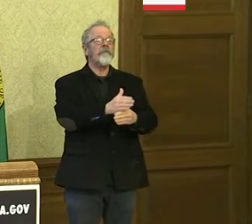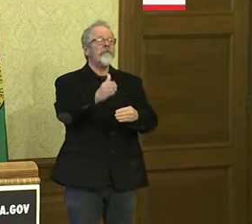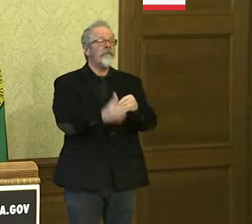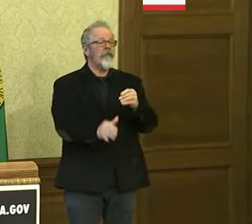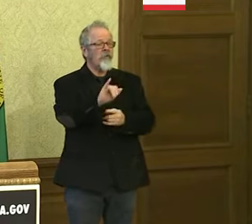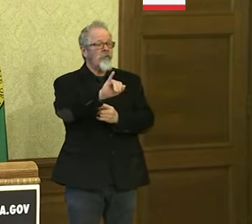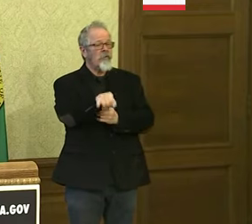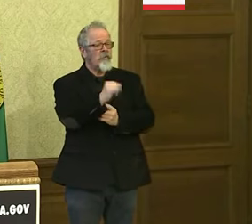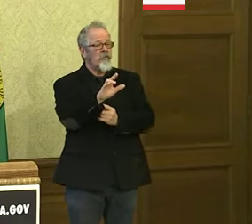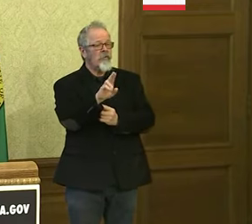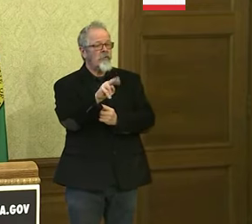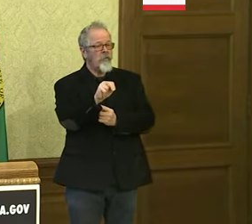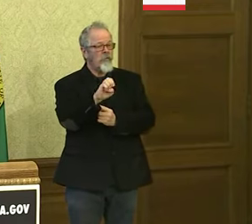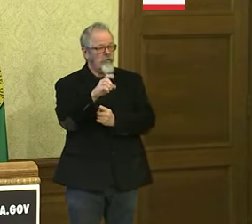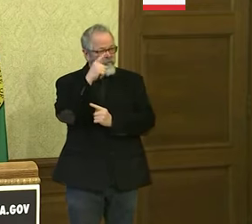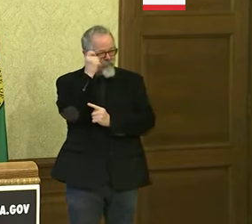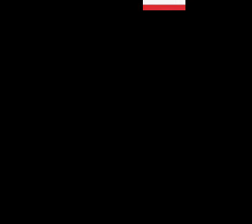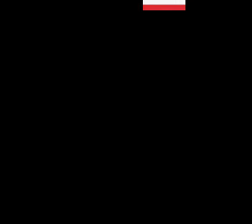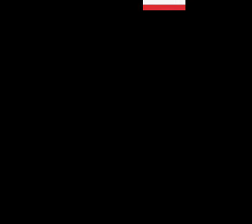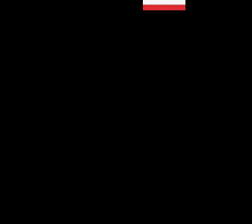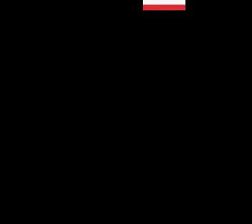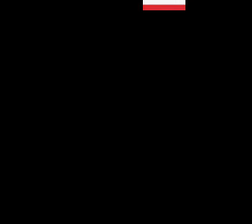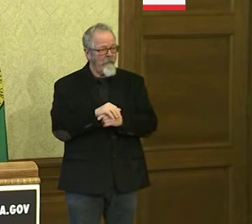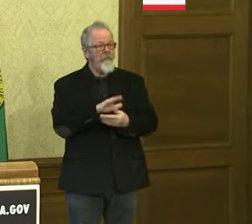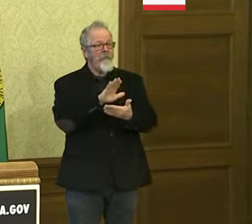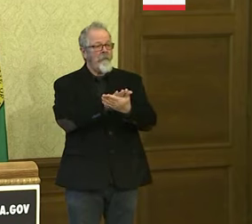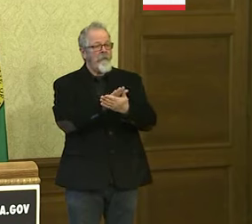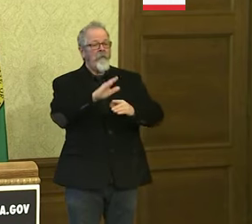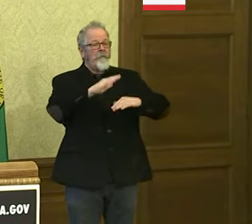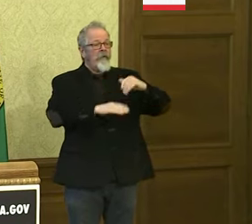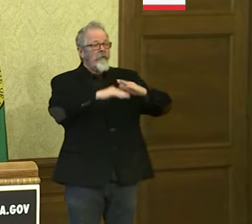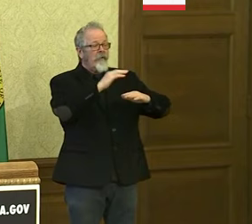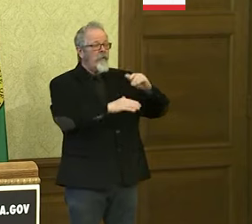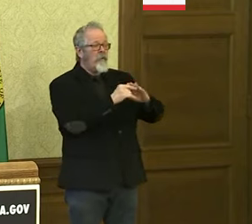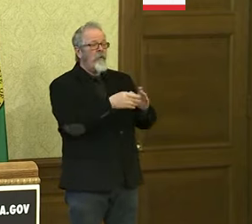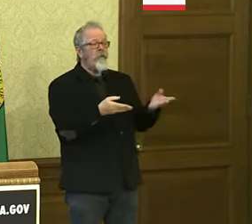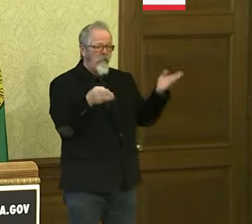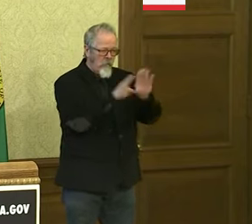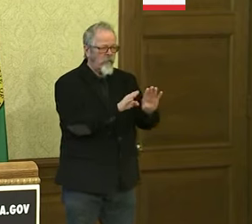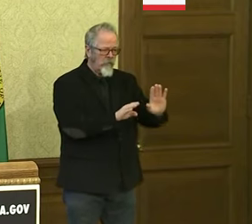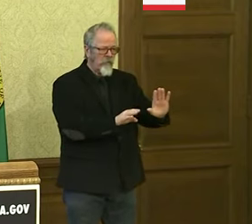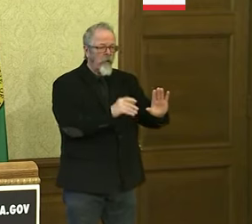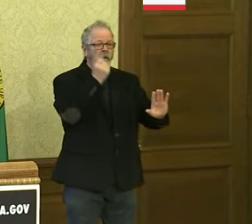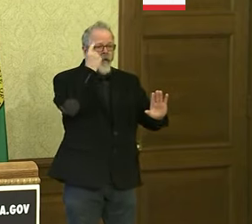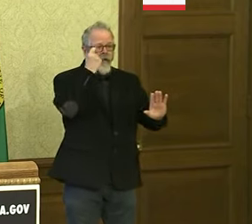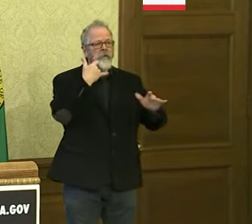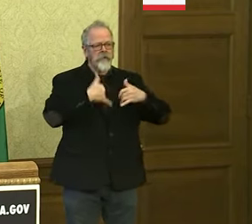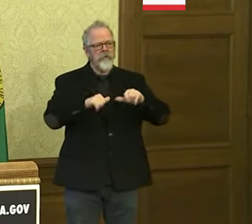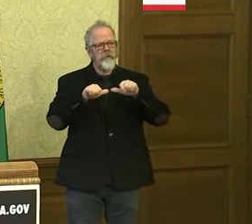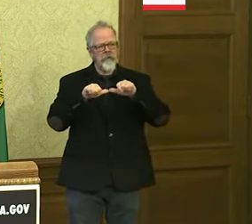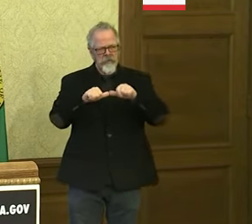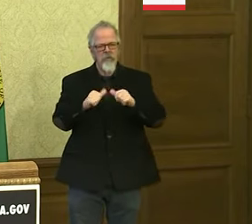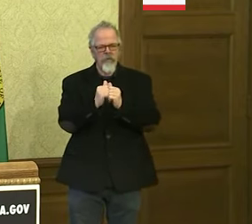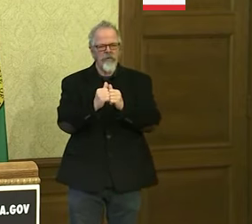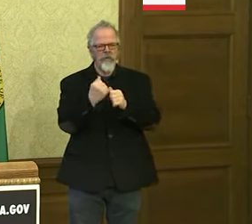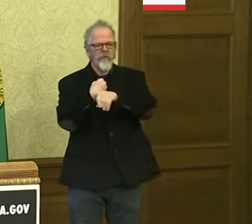until the end of the school year. This decision is made on the clear epidemiological evidence